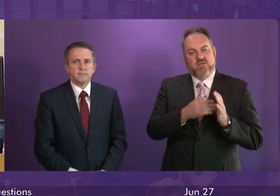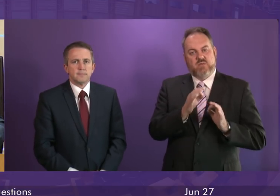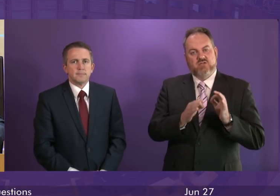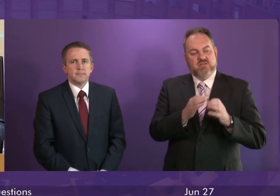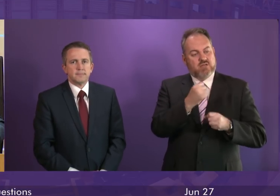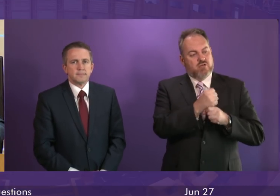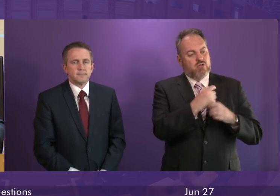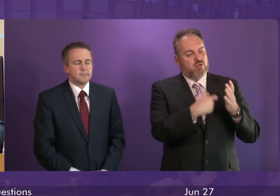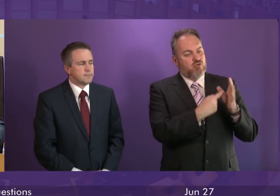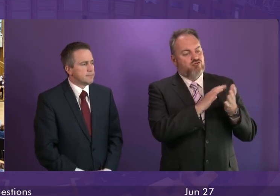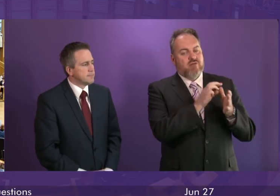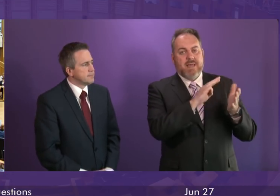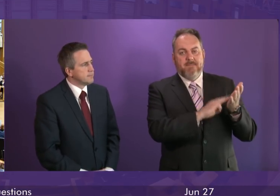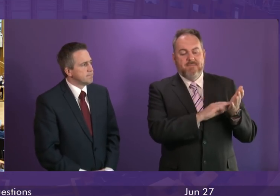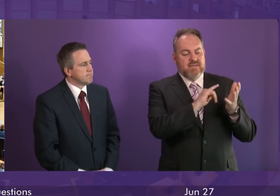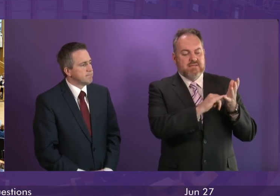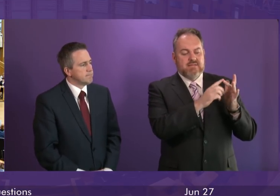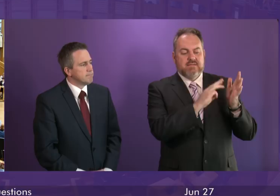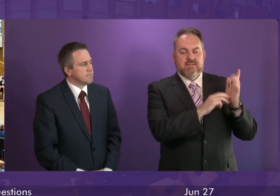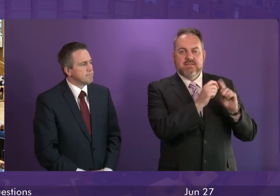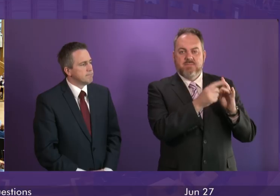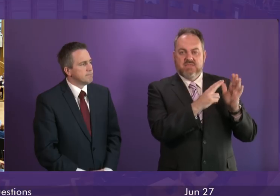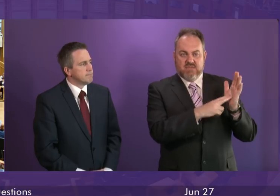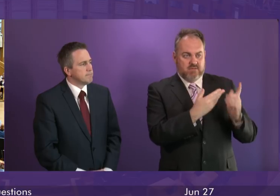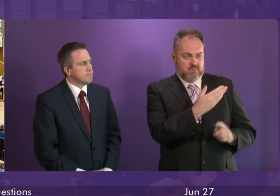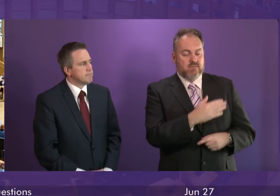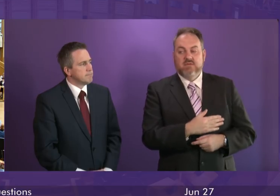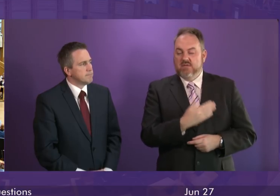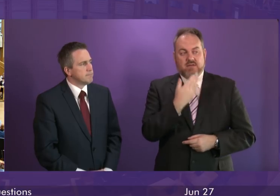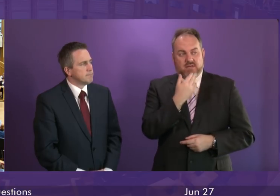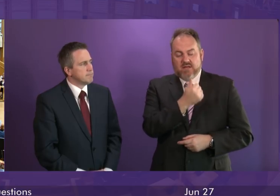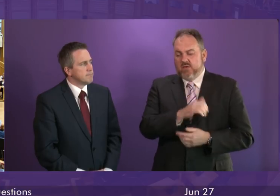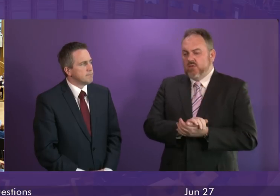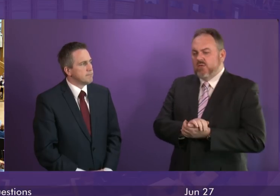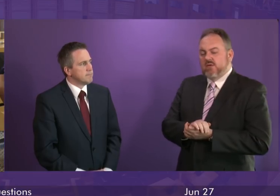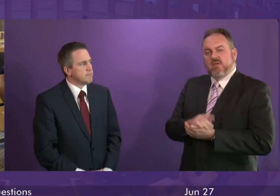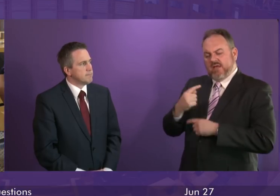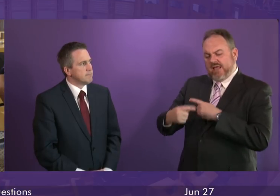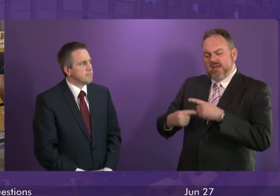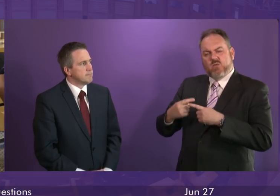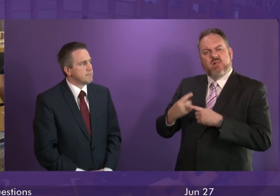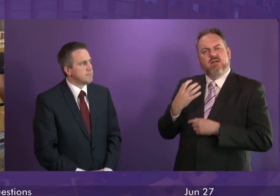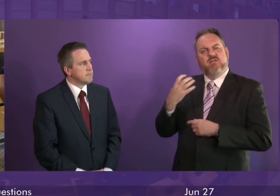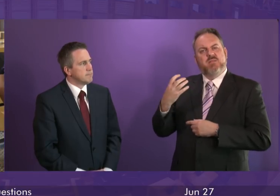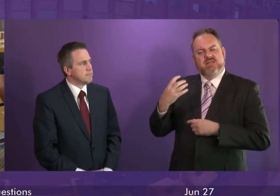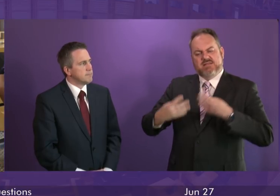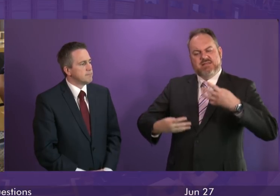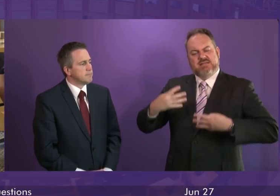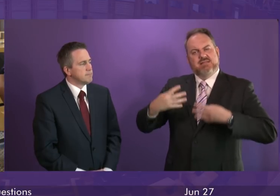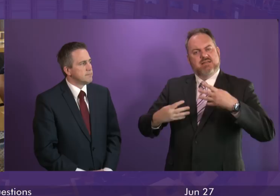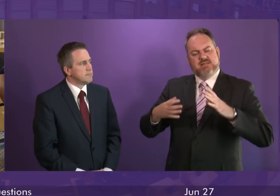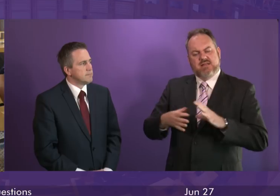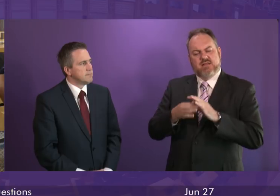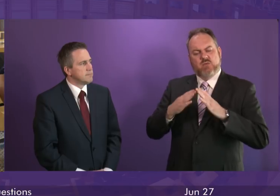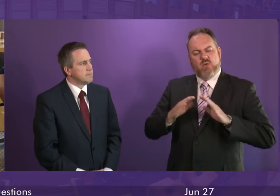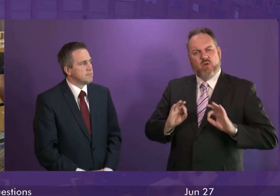Graeme Simpson to be followed by Sandra White. Graeme Simpson. Thank you. The annual government statistics on homelessness came out this